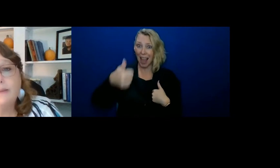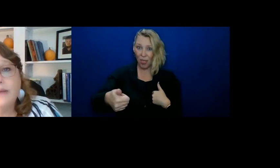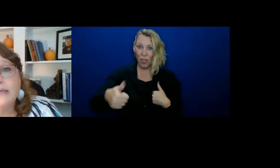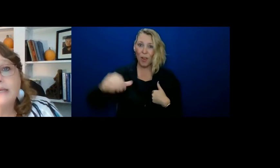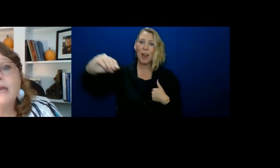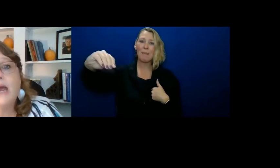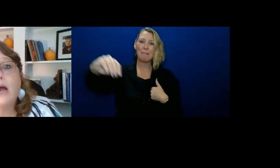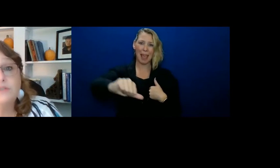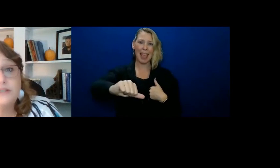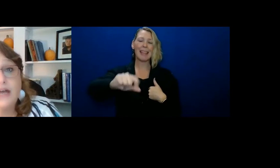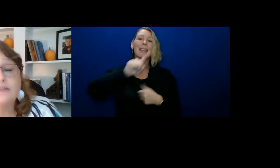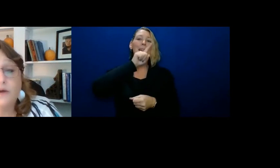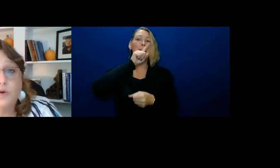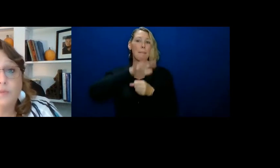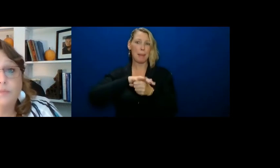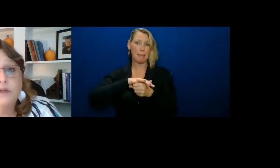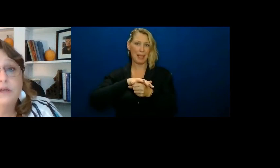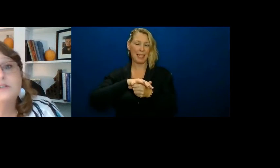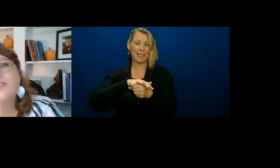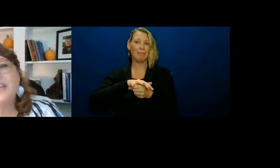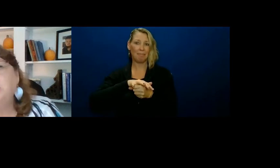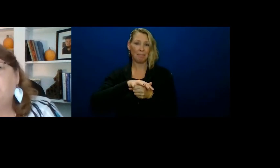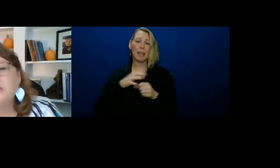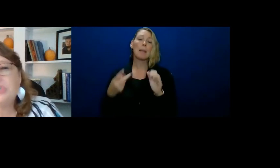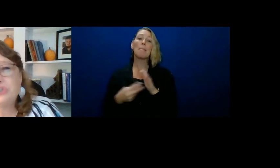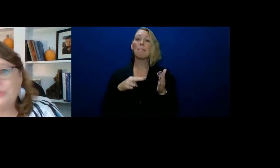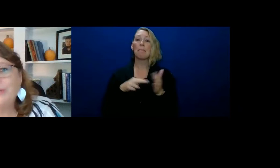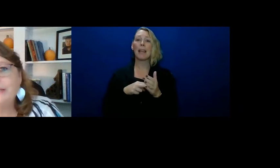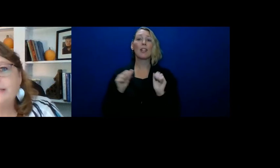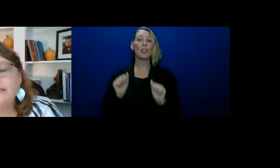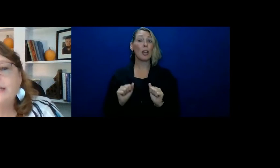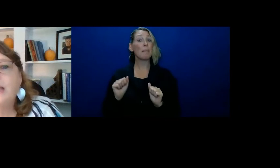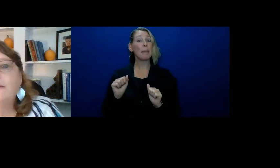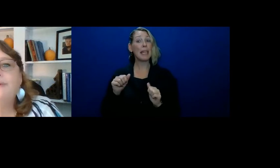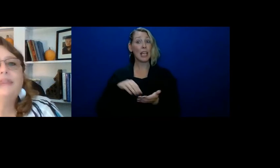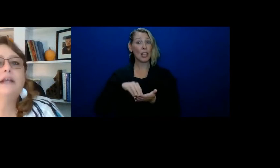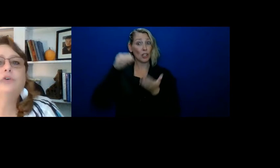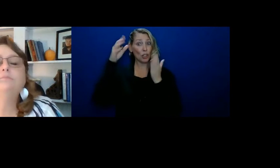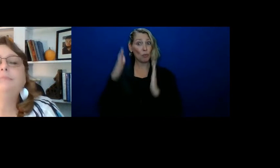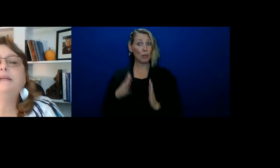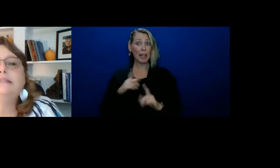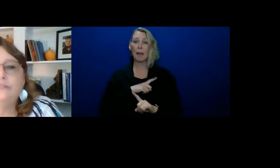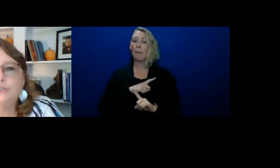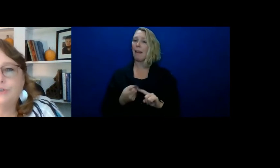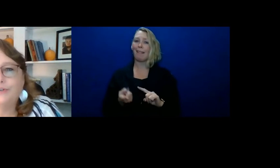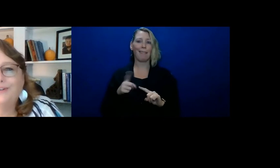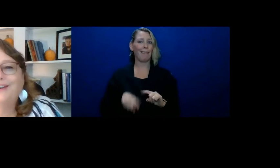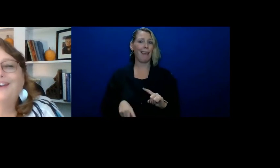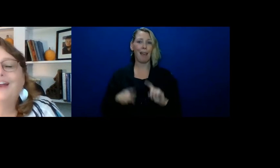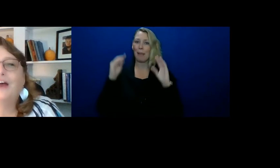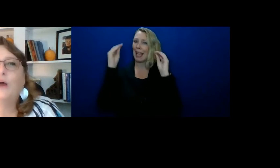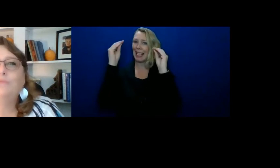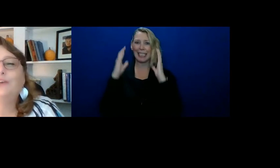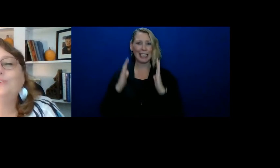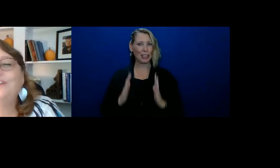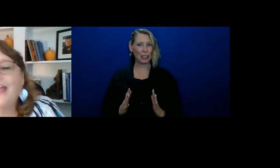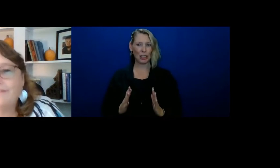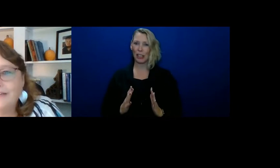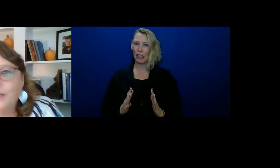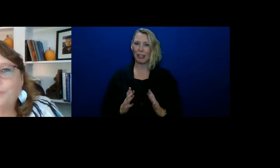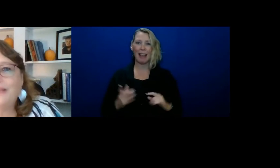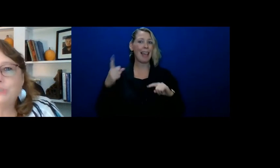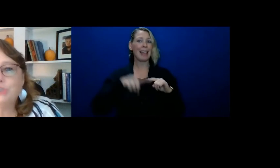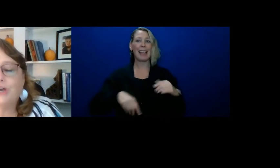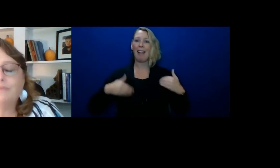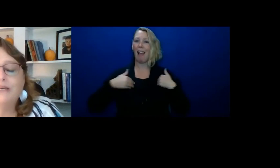commitment outside the home. So they could be a student, but they couldn't be a teacher. They couldn't